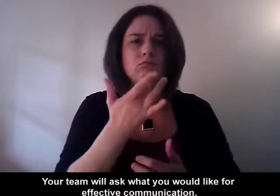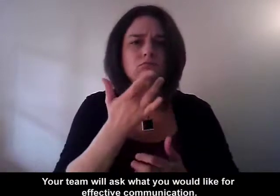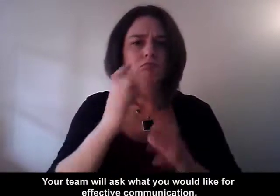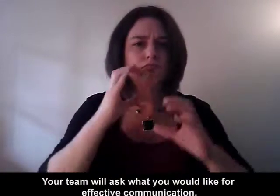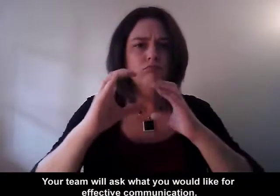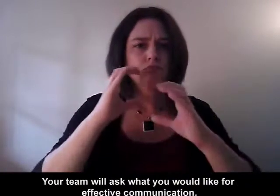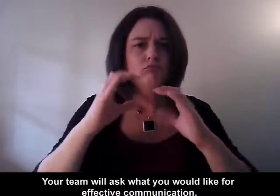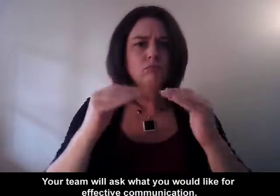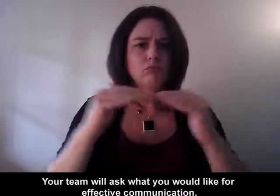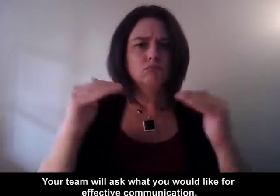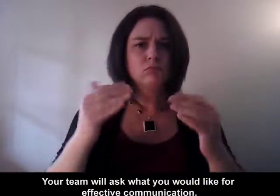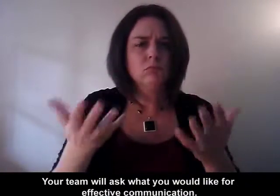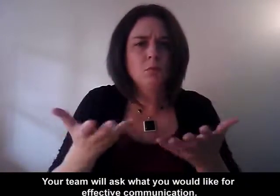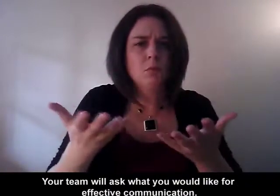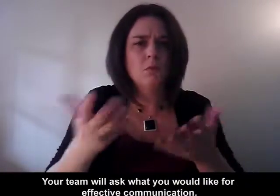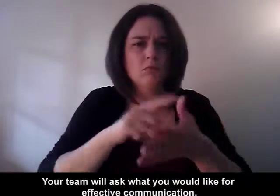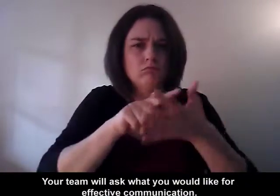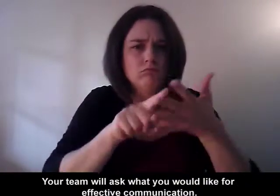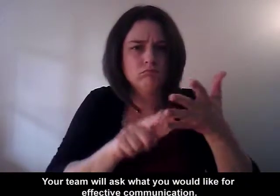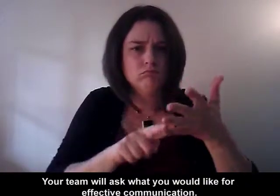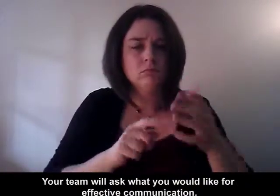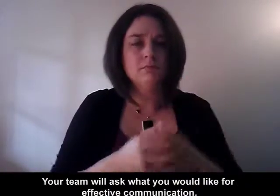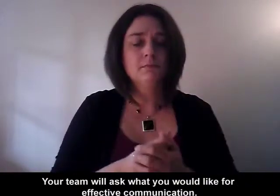what you would like for effective communication.